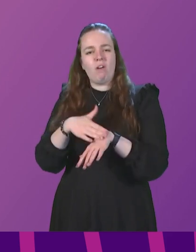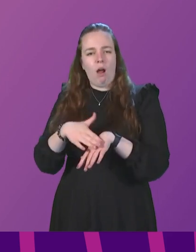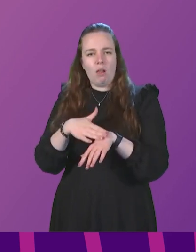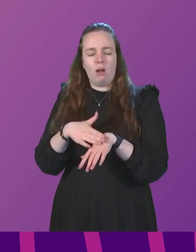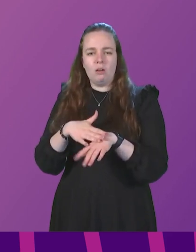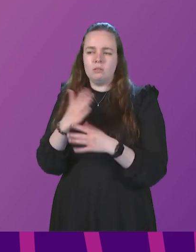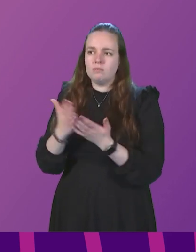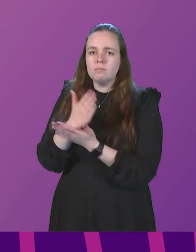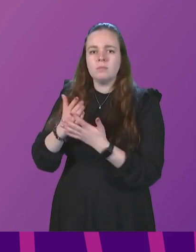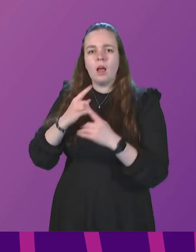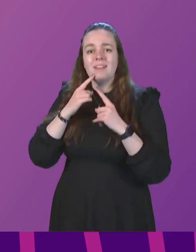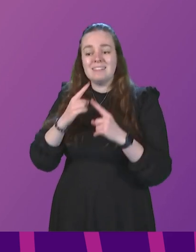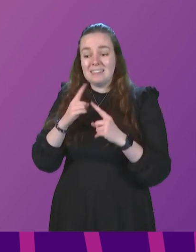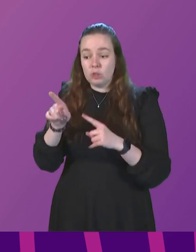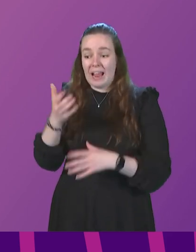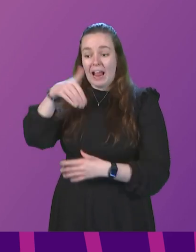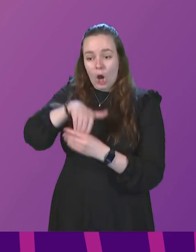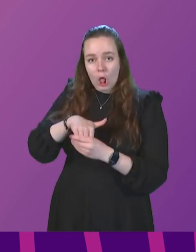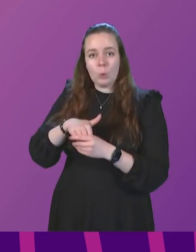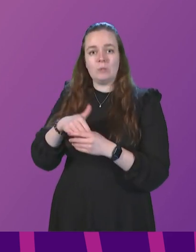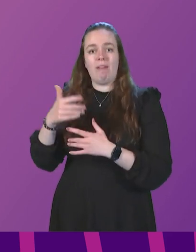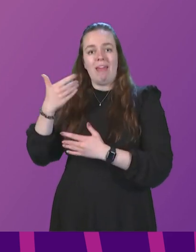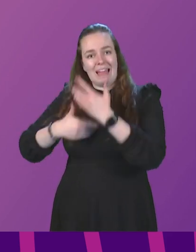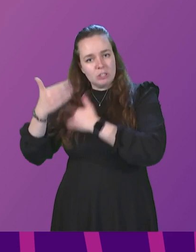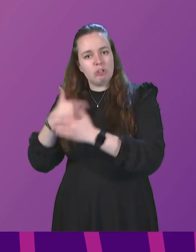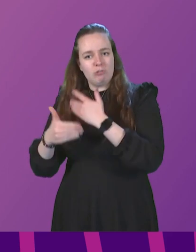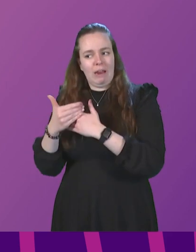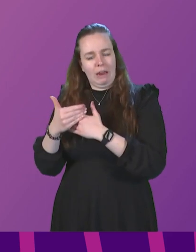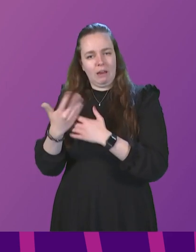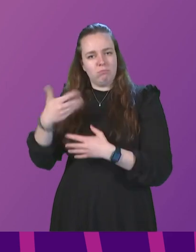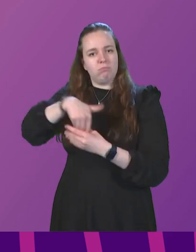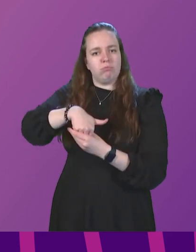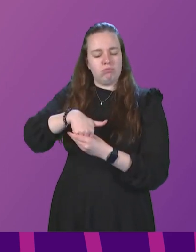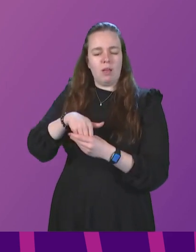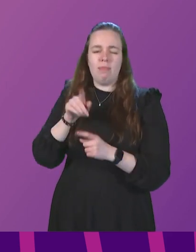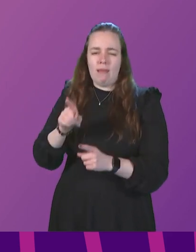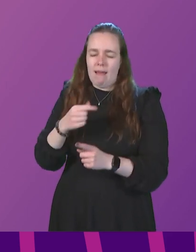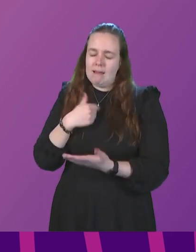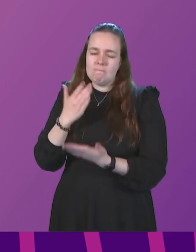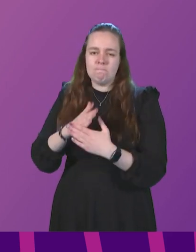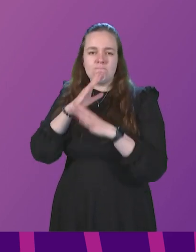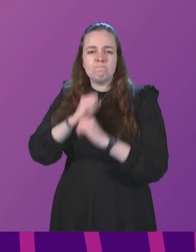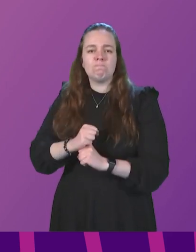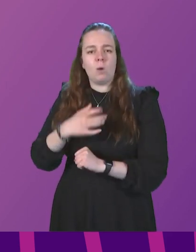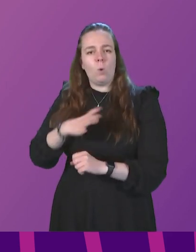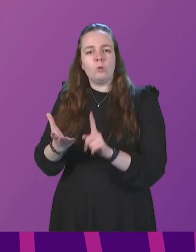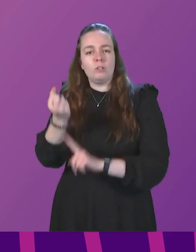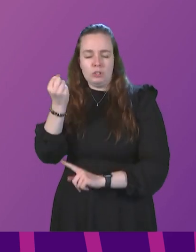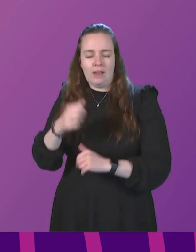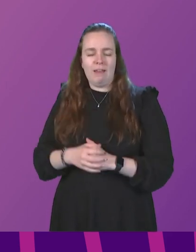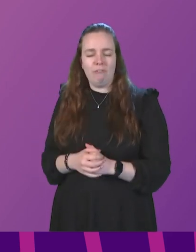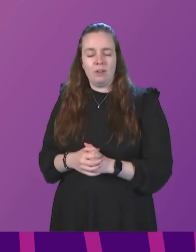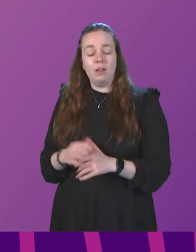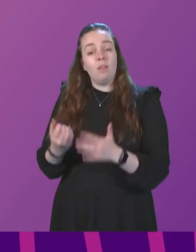ensuring that teaching includes parts of the histories I just mentioned is something I am deeply committed to. And the